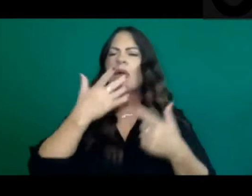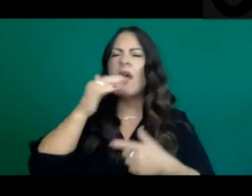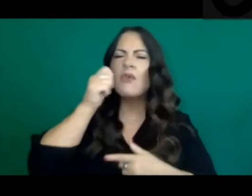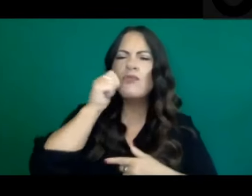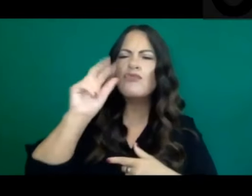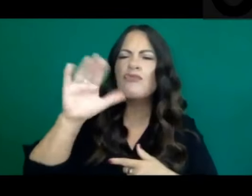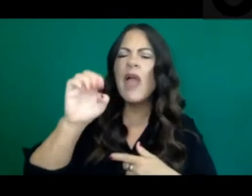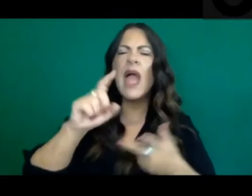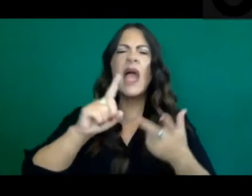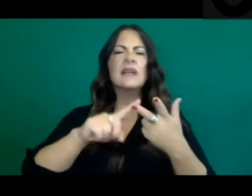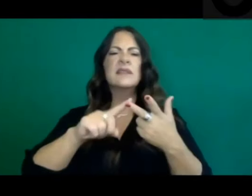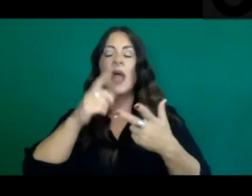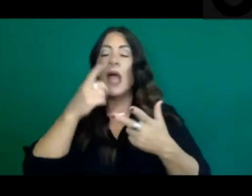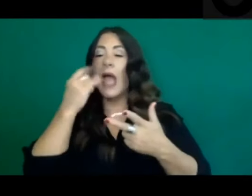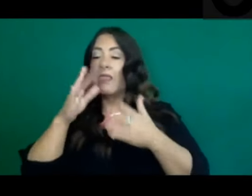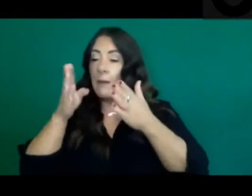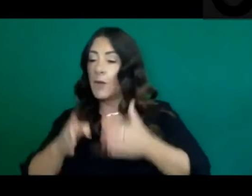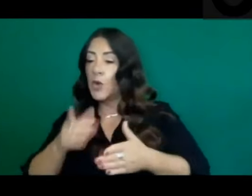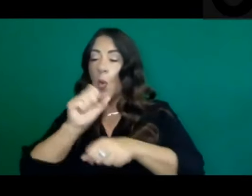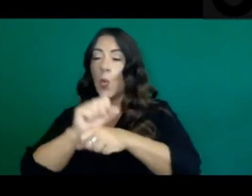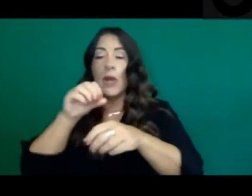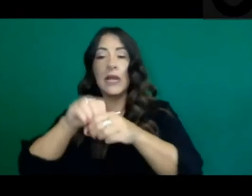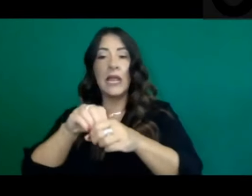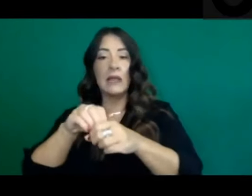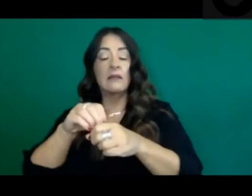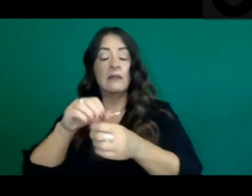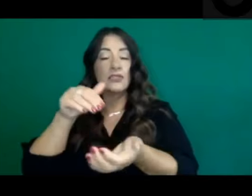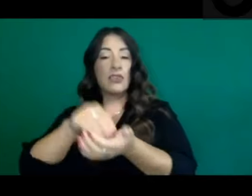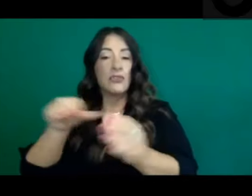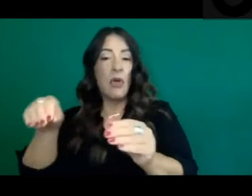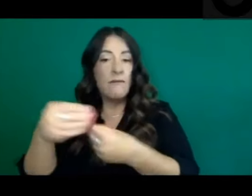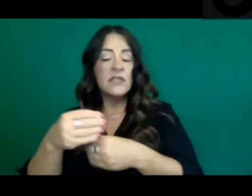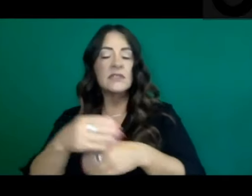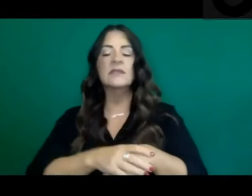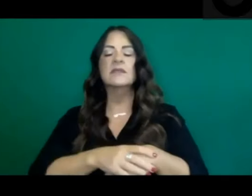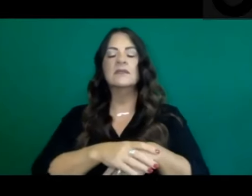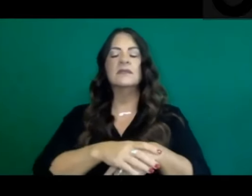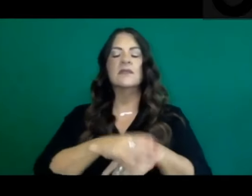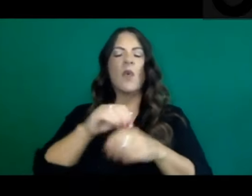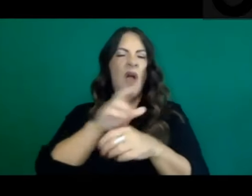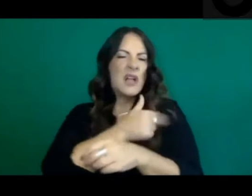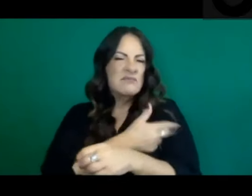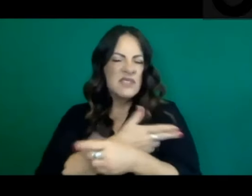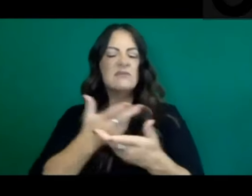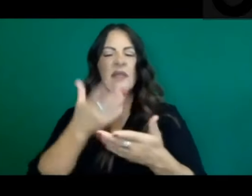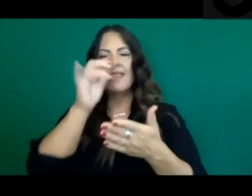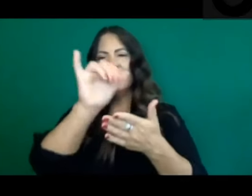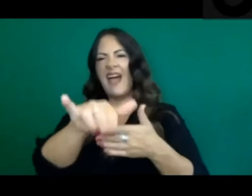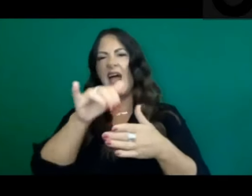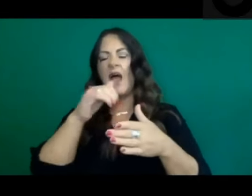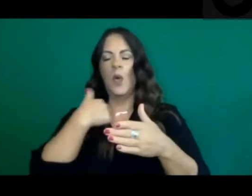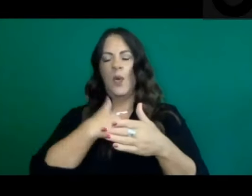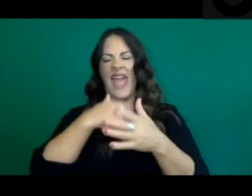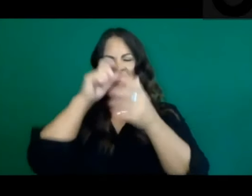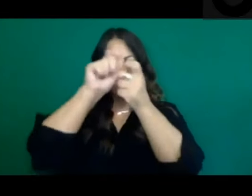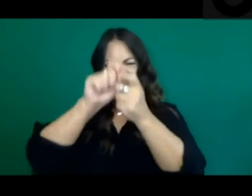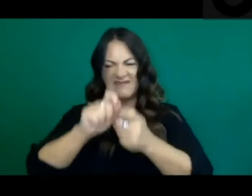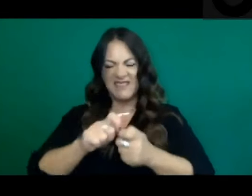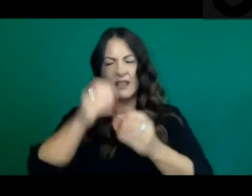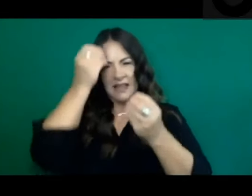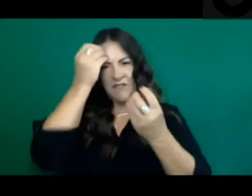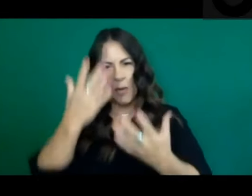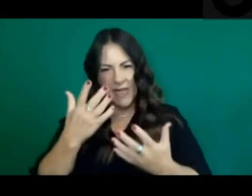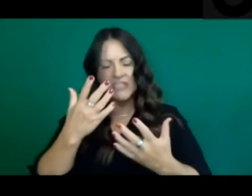healthcare setting, et cetera, as much of that information that we can have. So we enrich our data at the state level, and then we